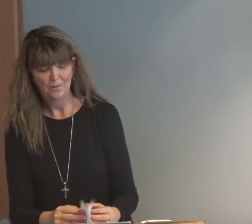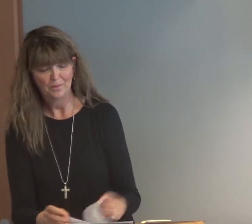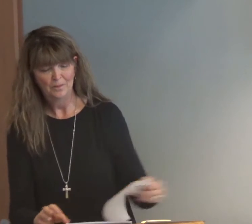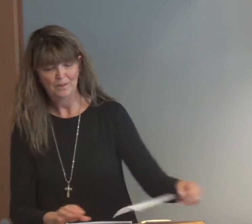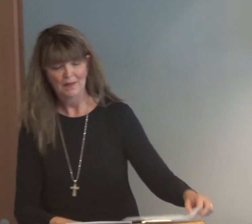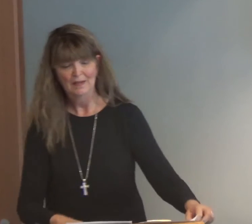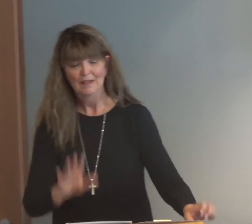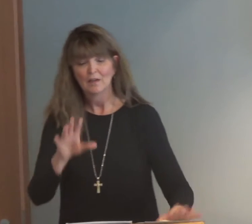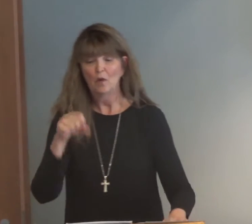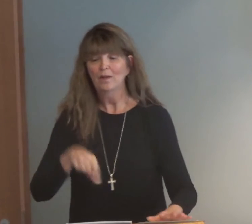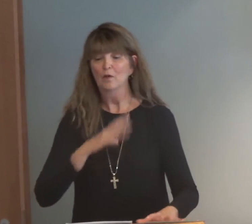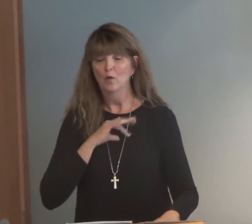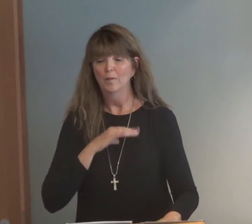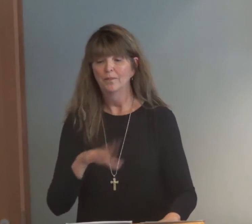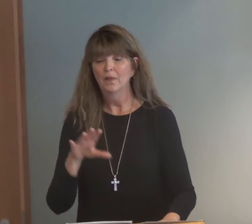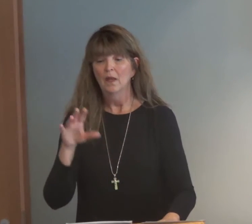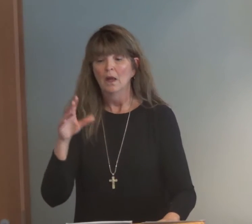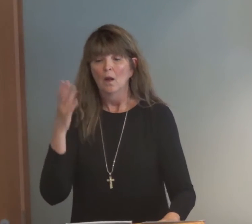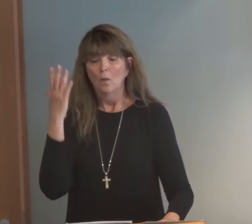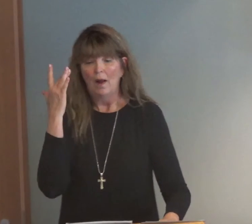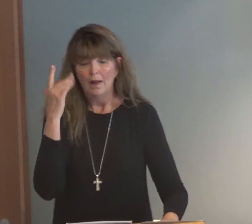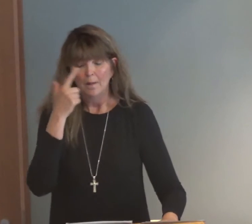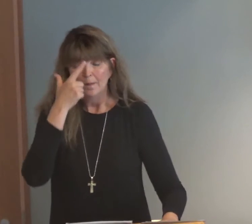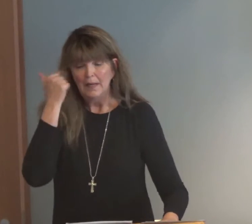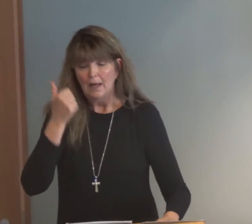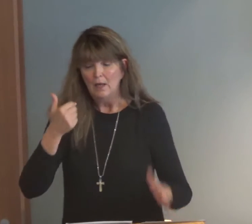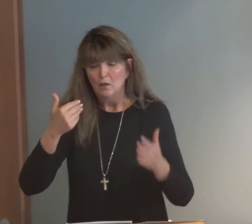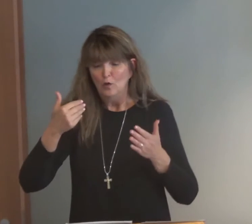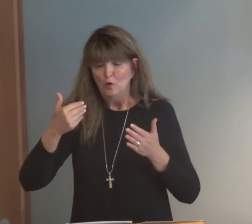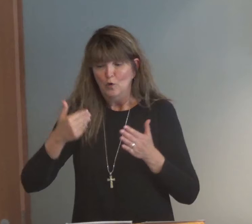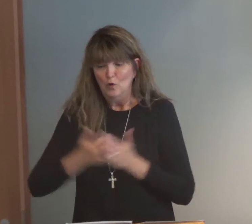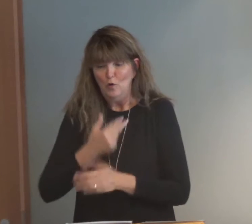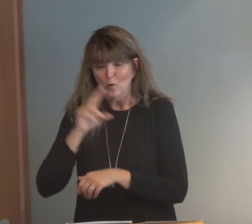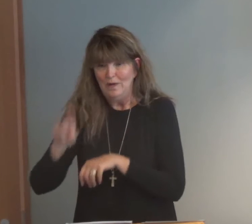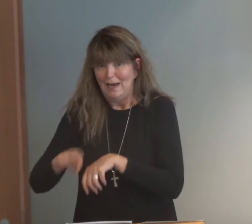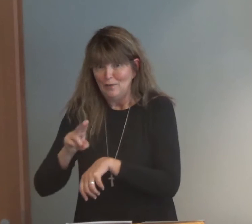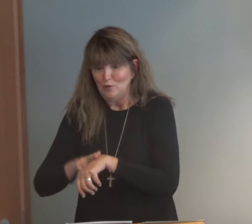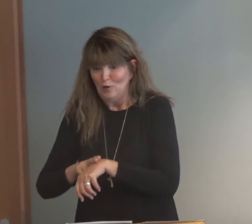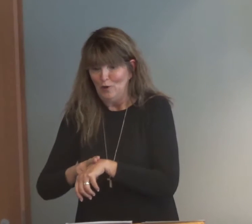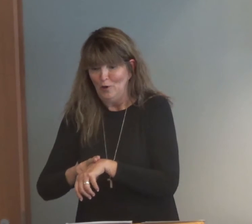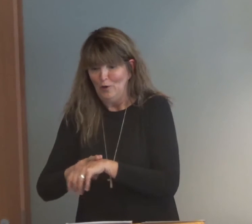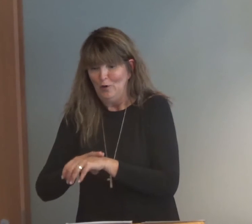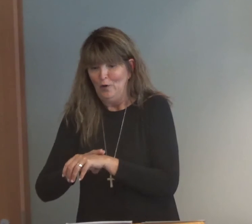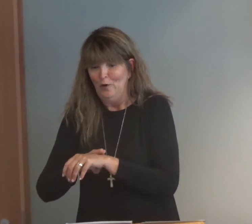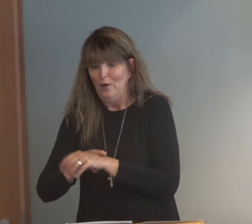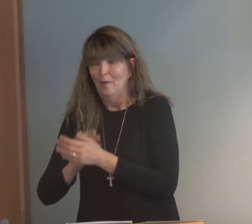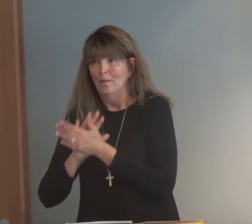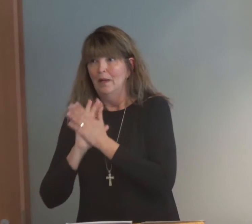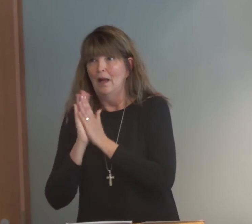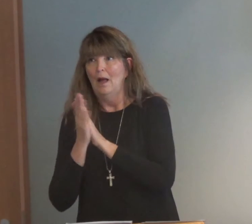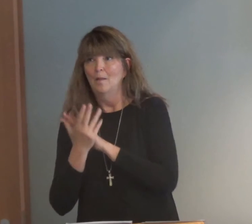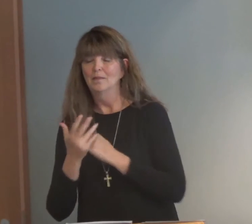sin working through him. So I thought that was kind of cool. So the new nature